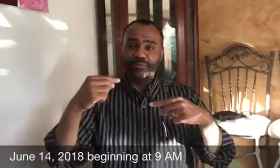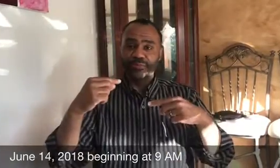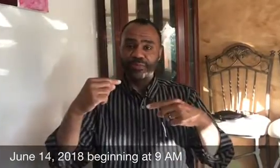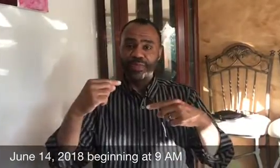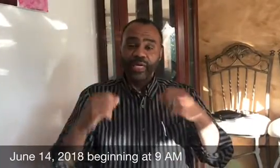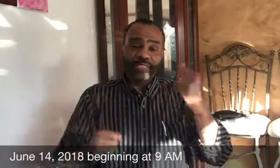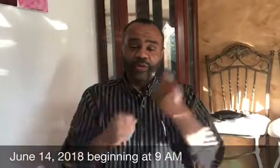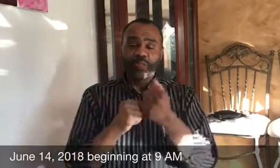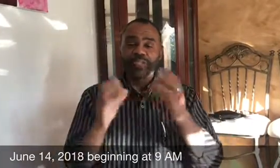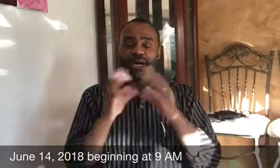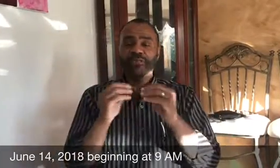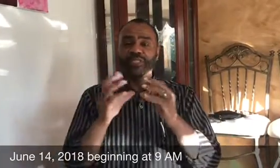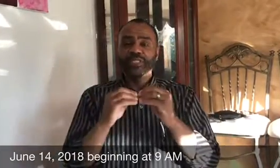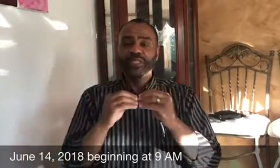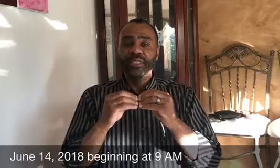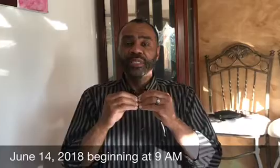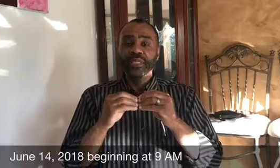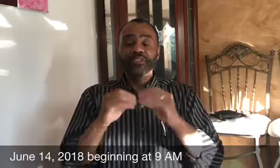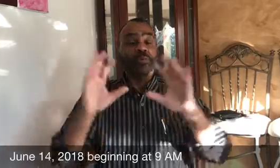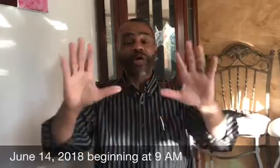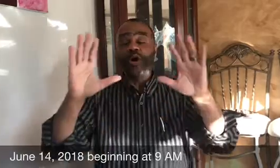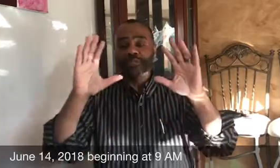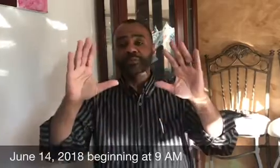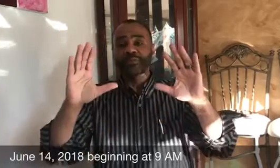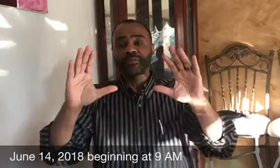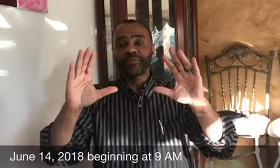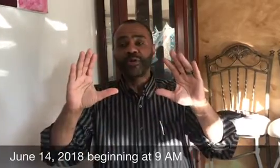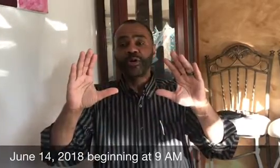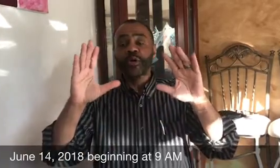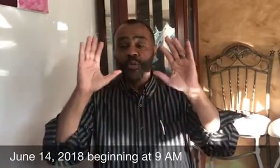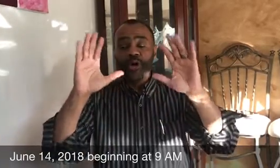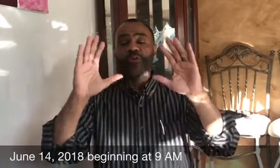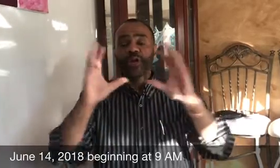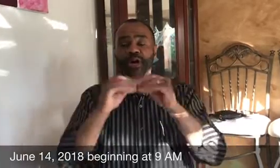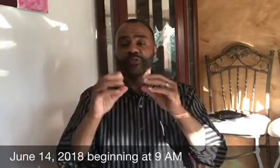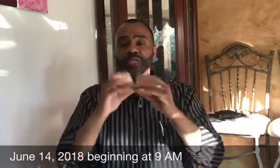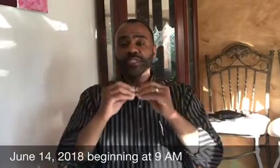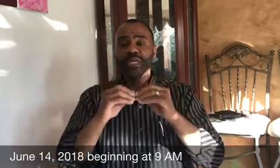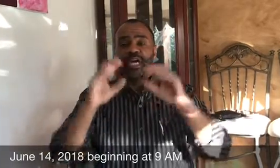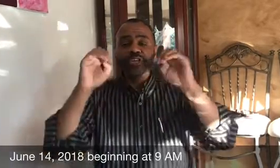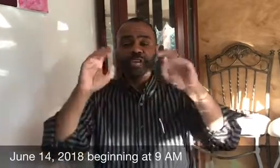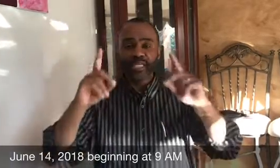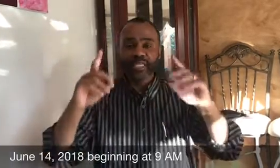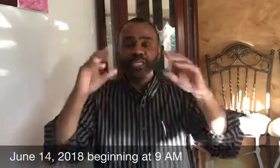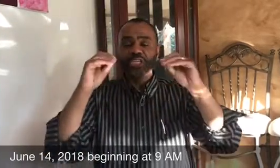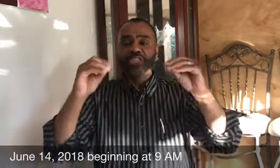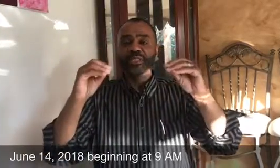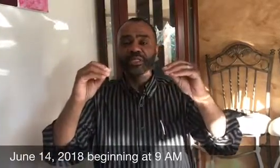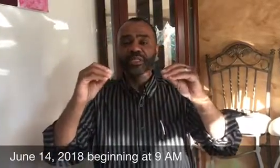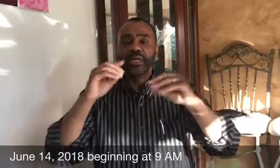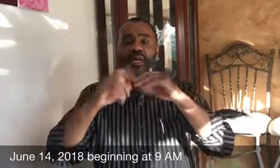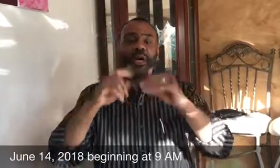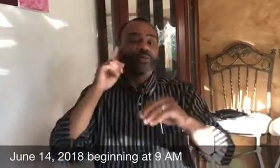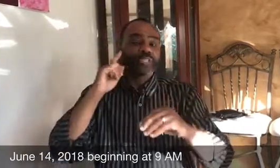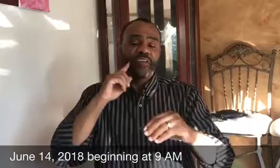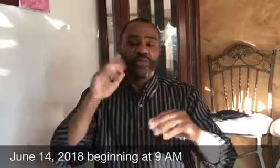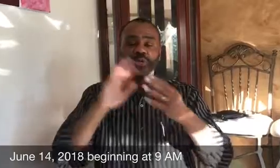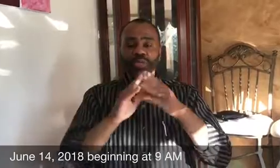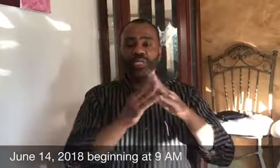and support this conference. It's going to be awesome, wonderful conference. Education, teaching about the deaf community,